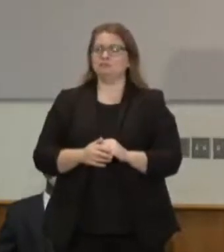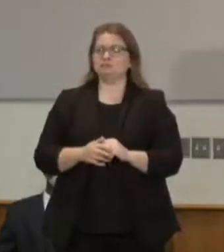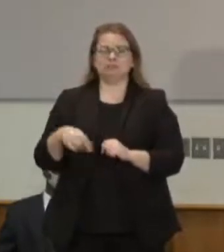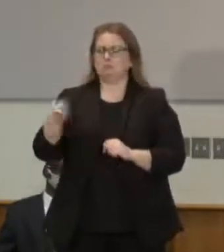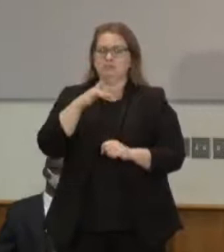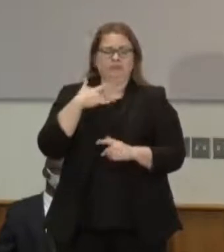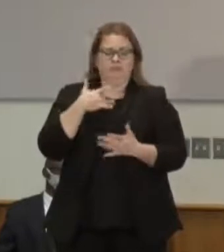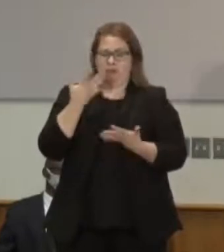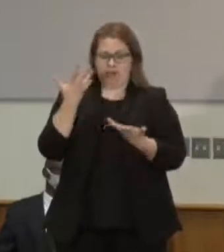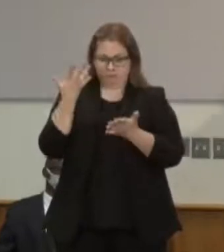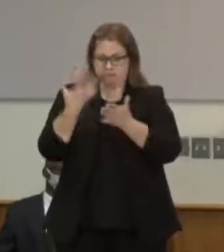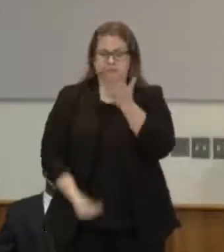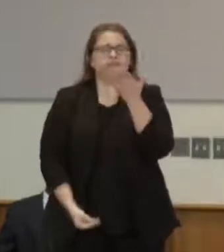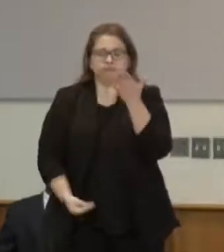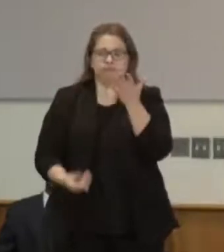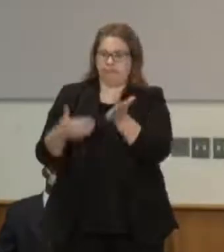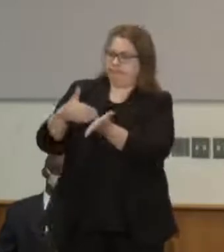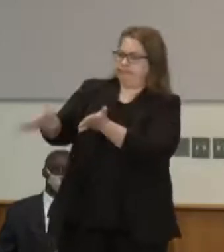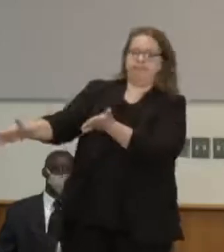representative Noor